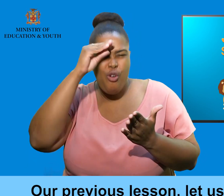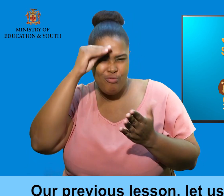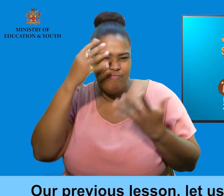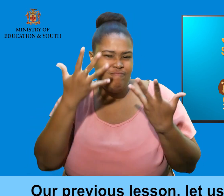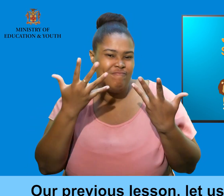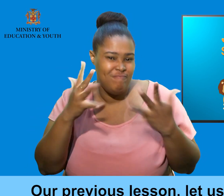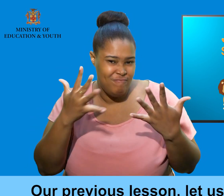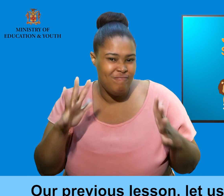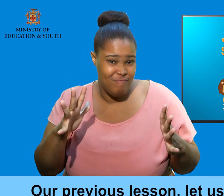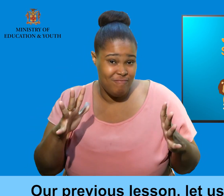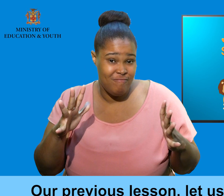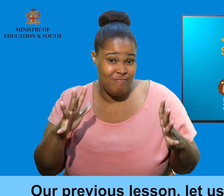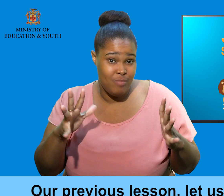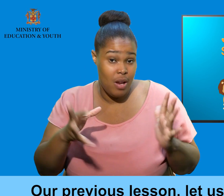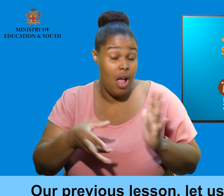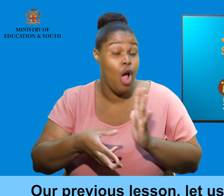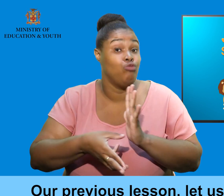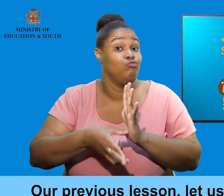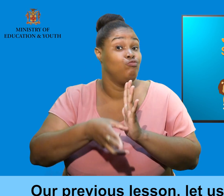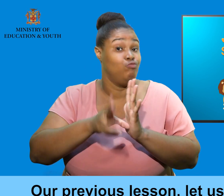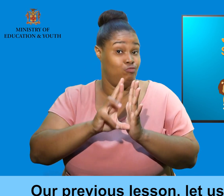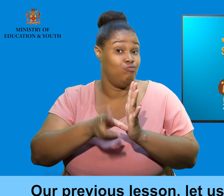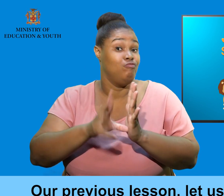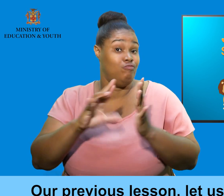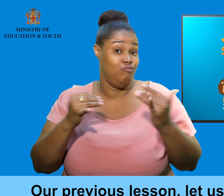Our previous lesson. Let us review that now.